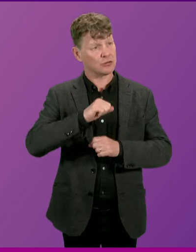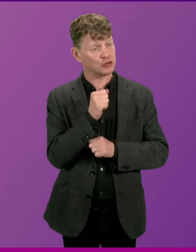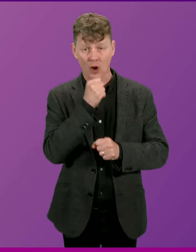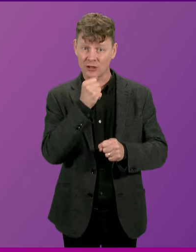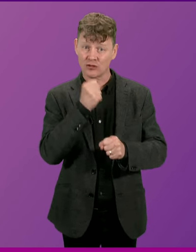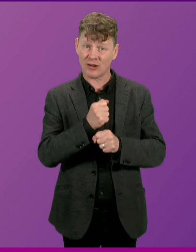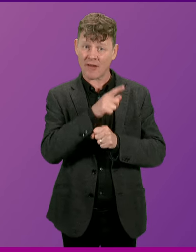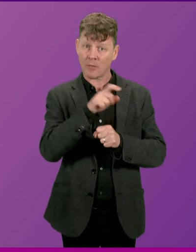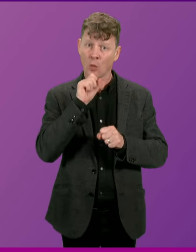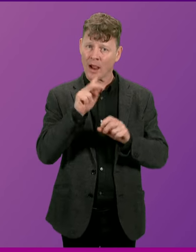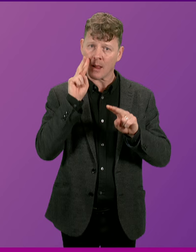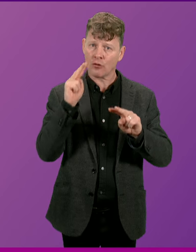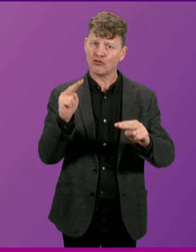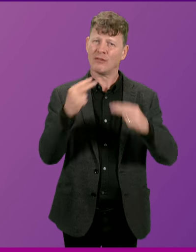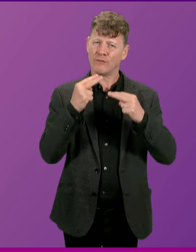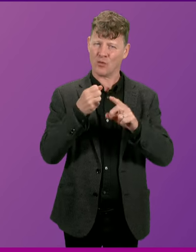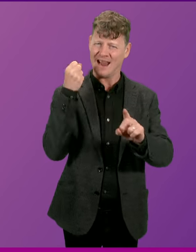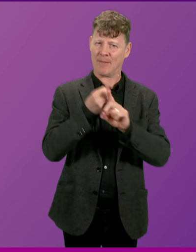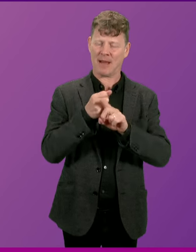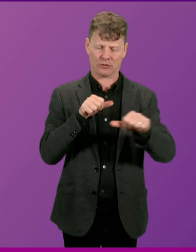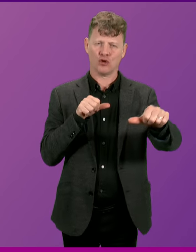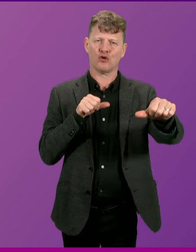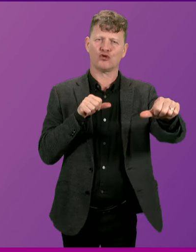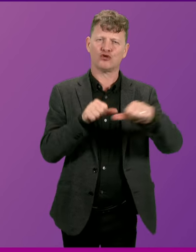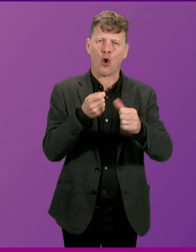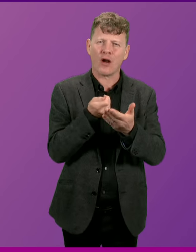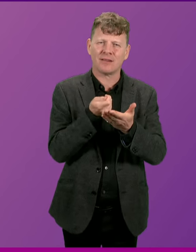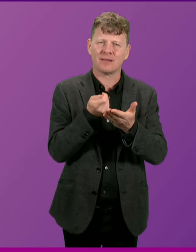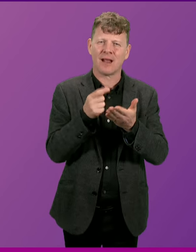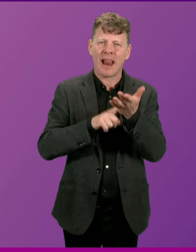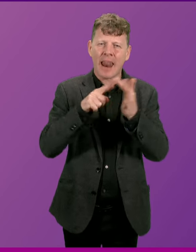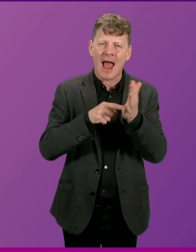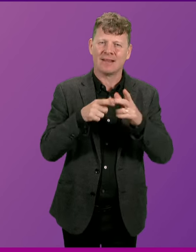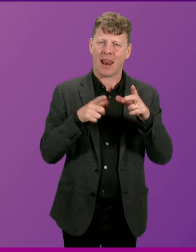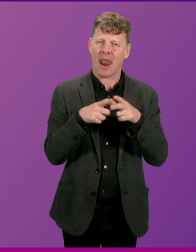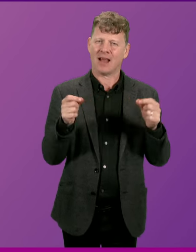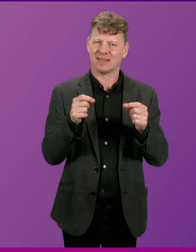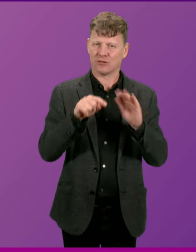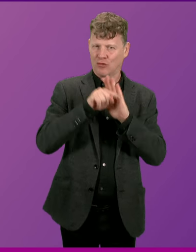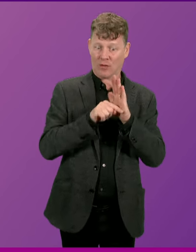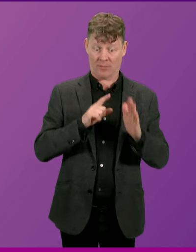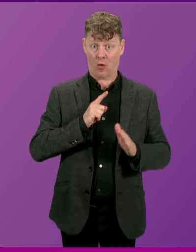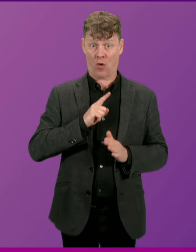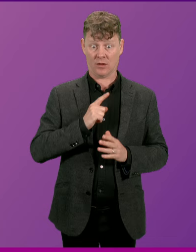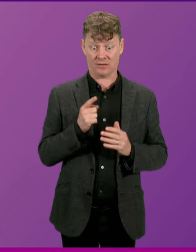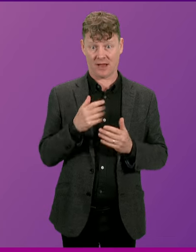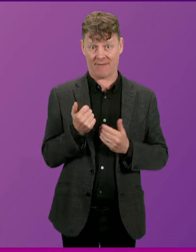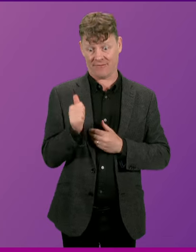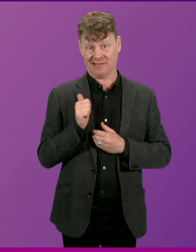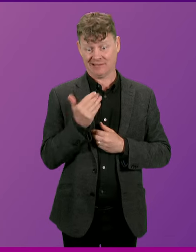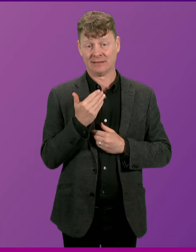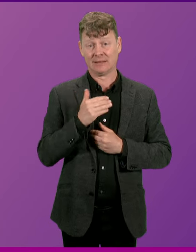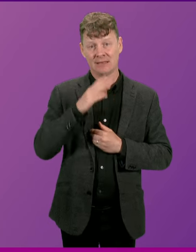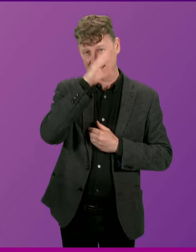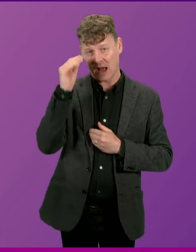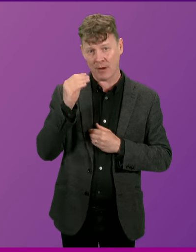will review the impact of the short-term let licensing legislation in light of the upcoming summer tourist season. Deputy First